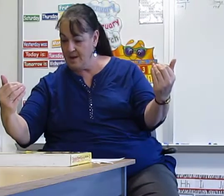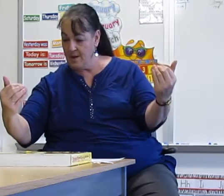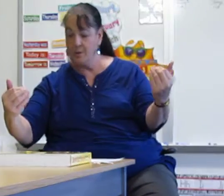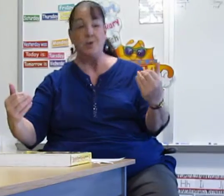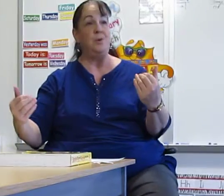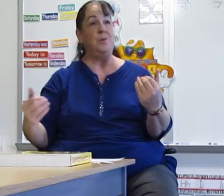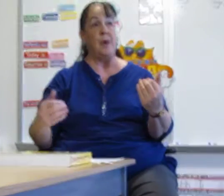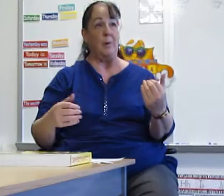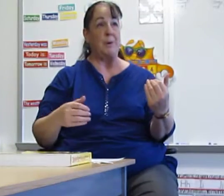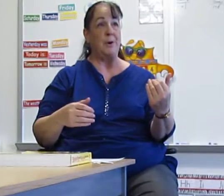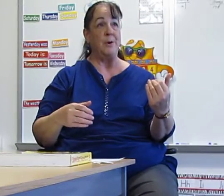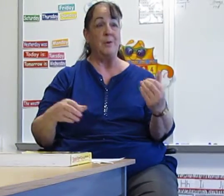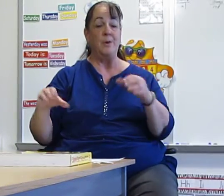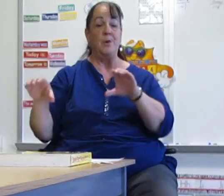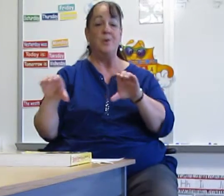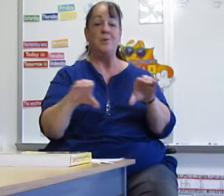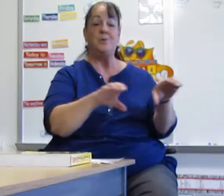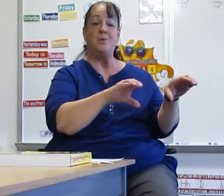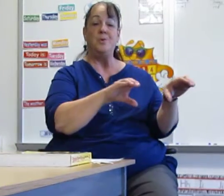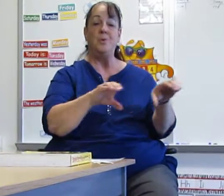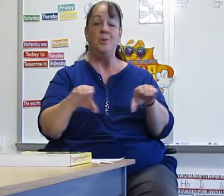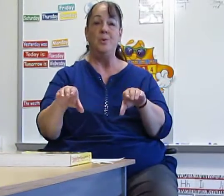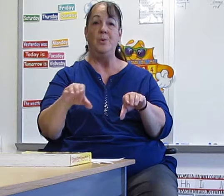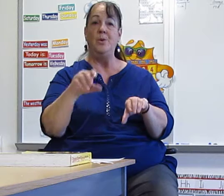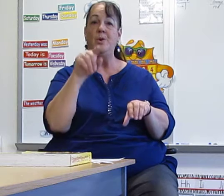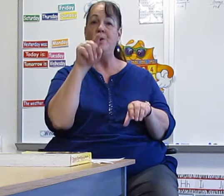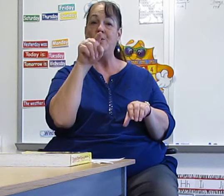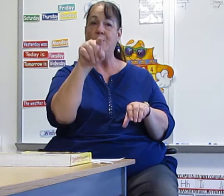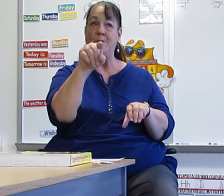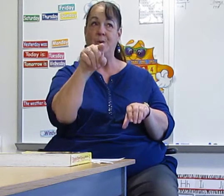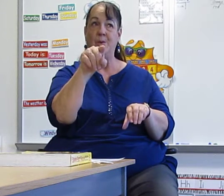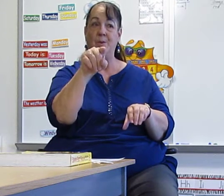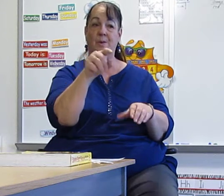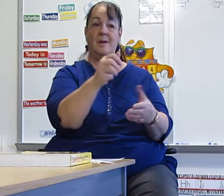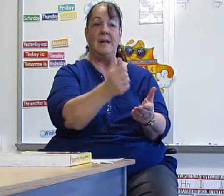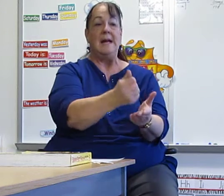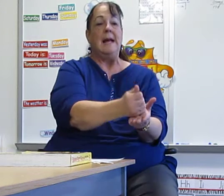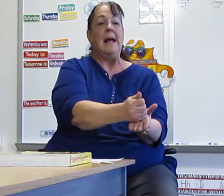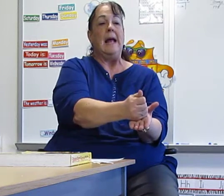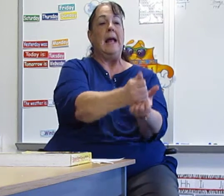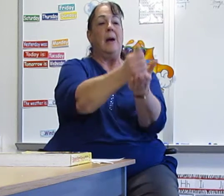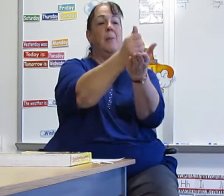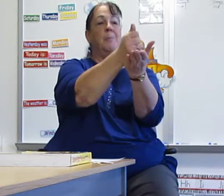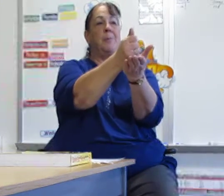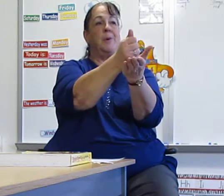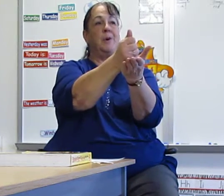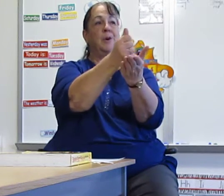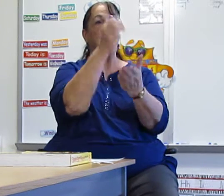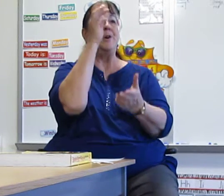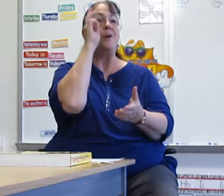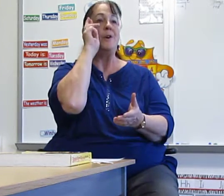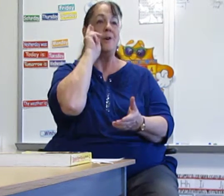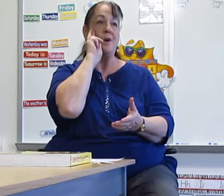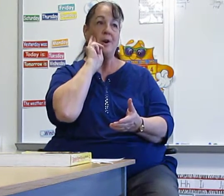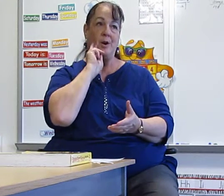Do you help her? Do you help her?